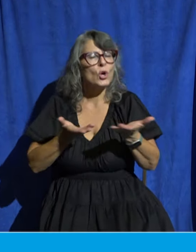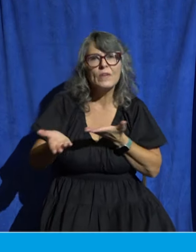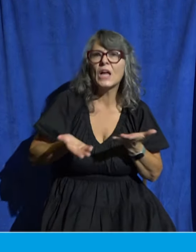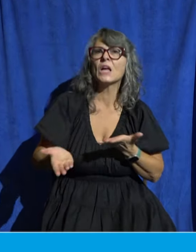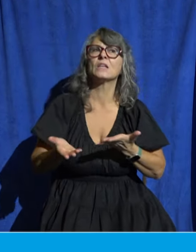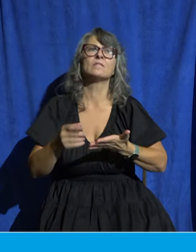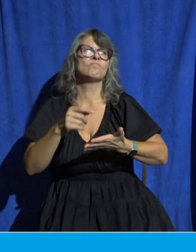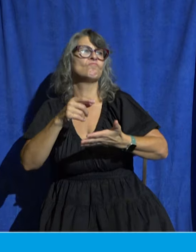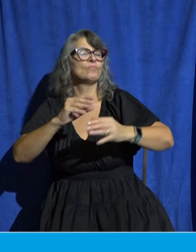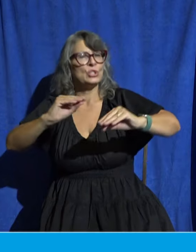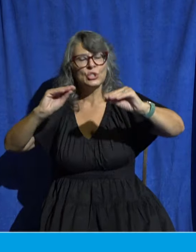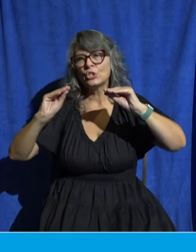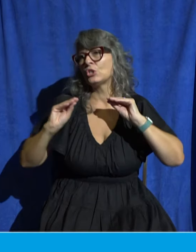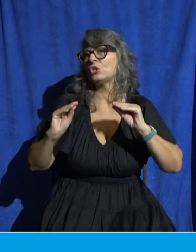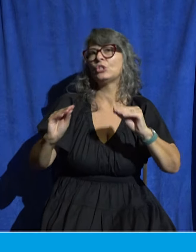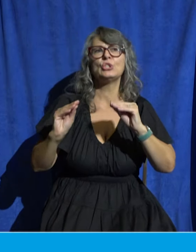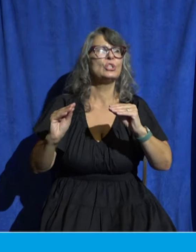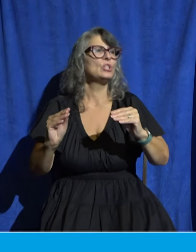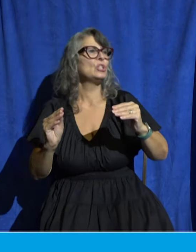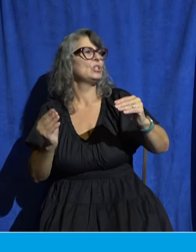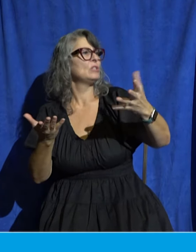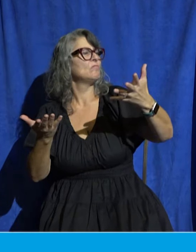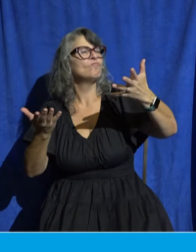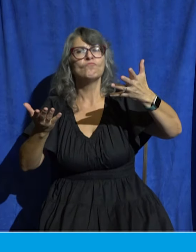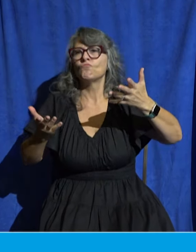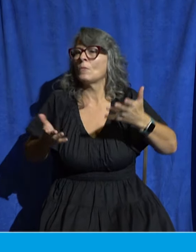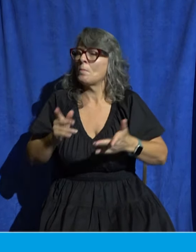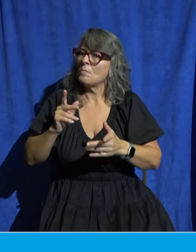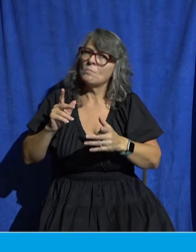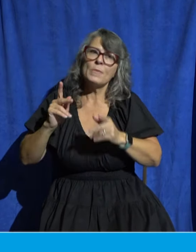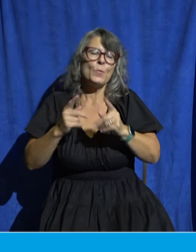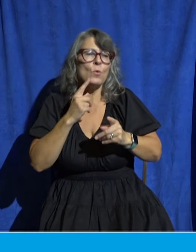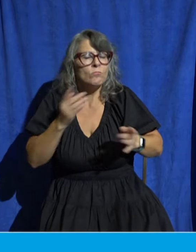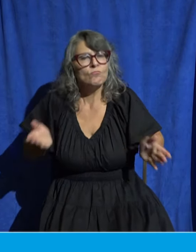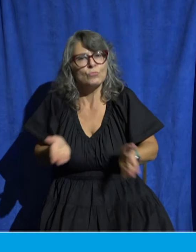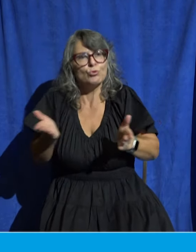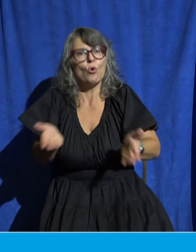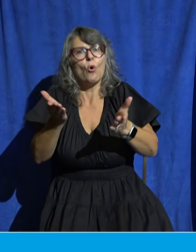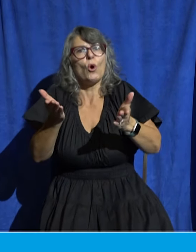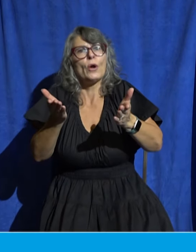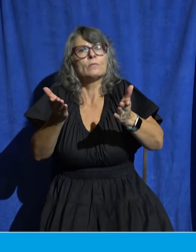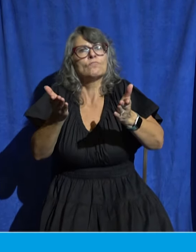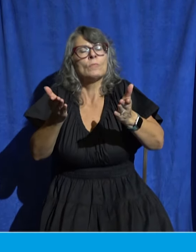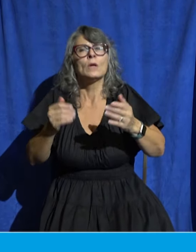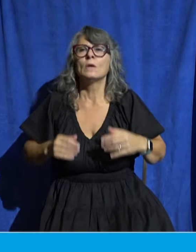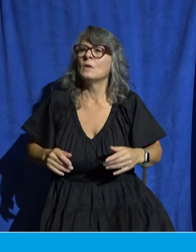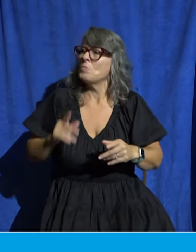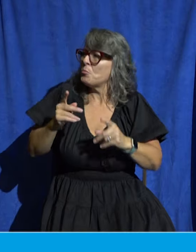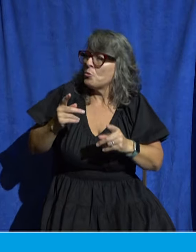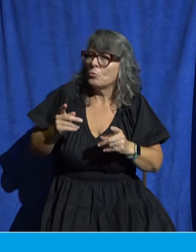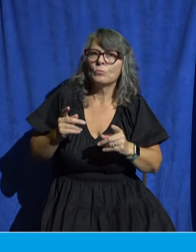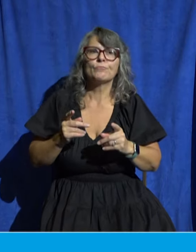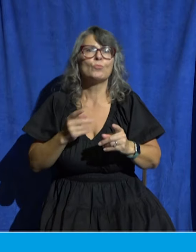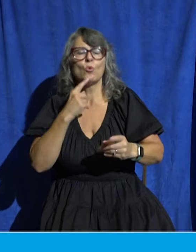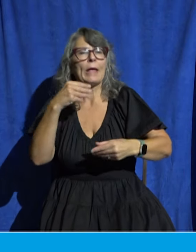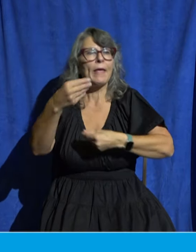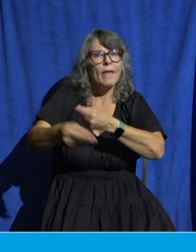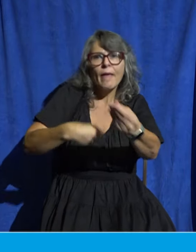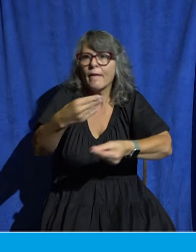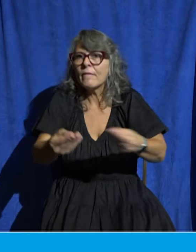teaches in his teaching, the one who exhorts in his exhortation, the one who contributes in generosity, the one who leads with zeal, the